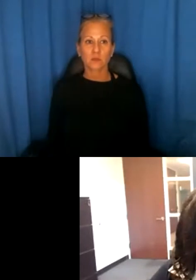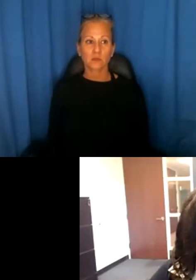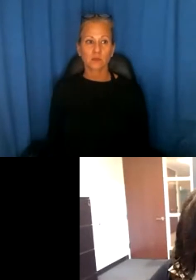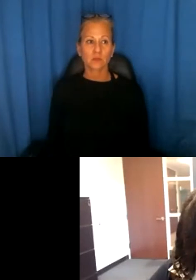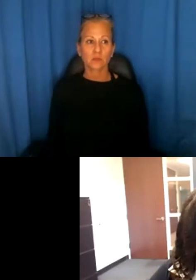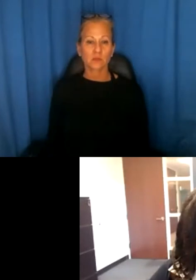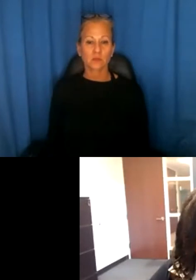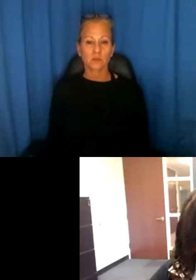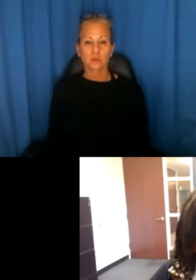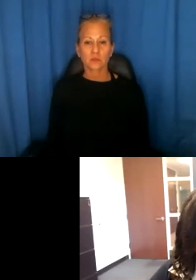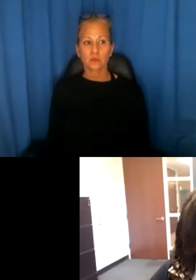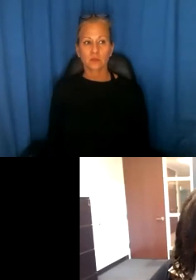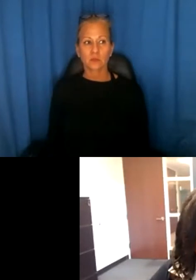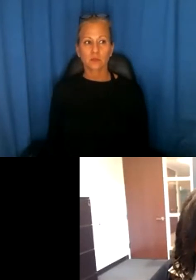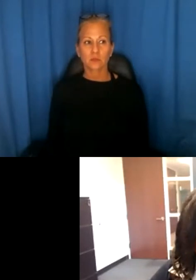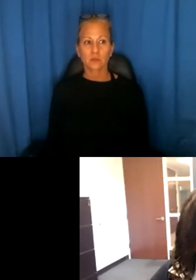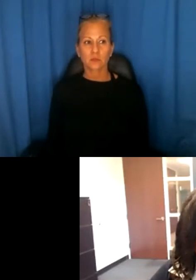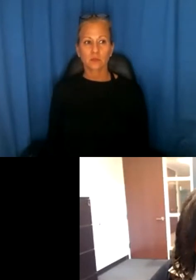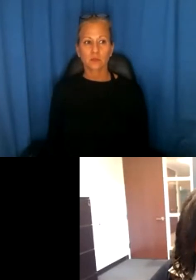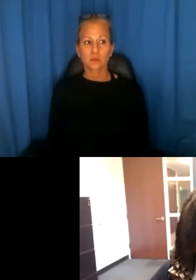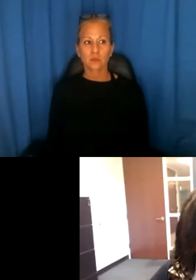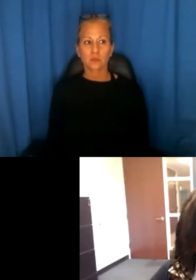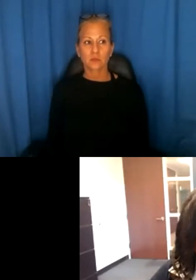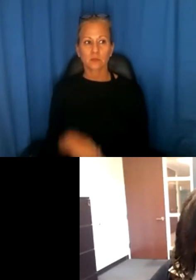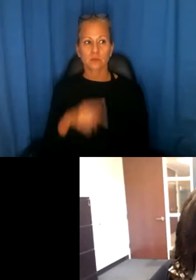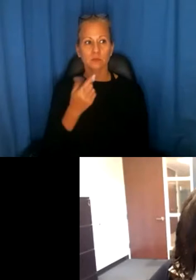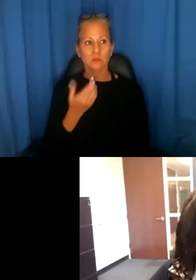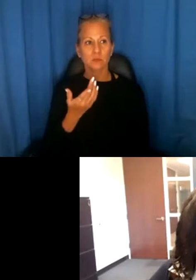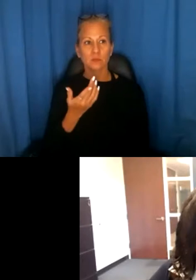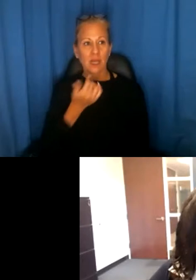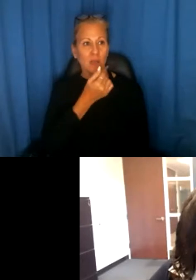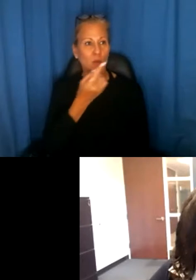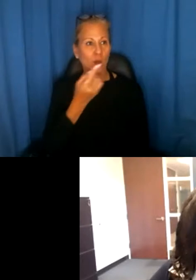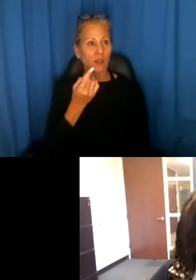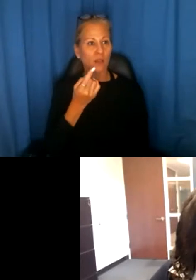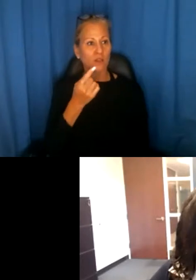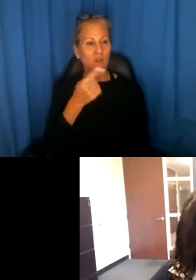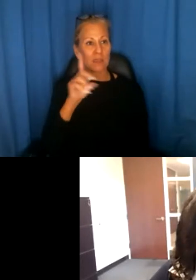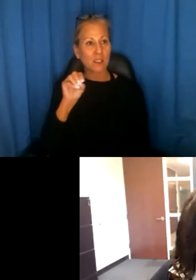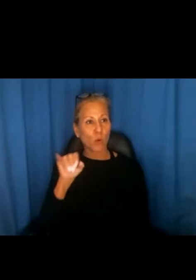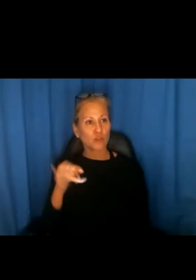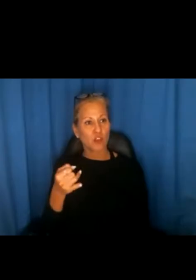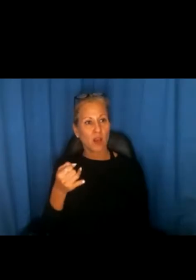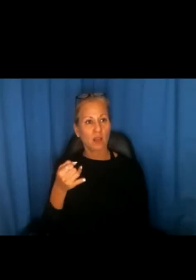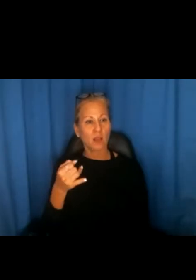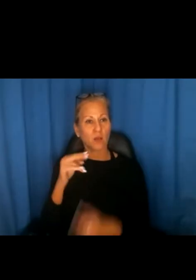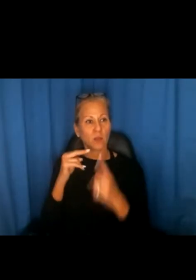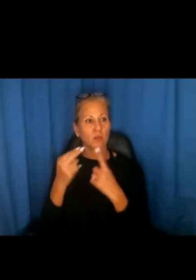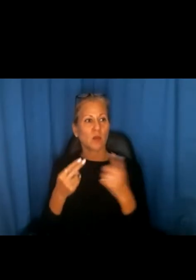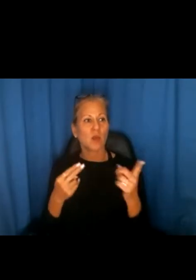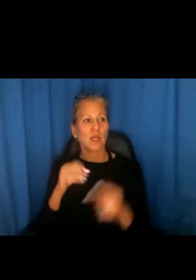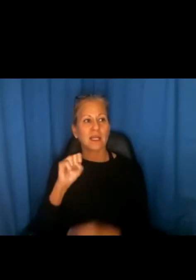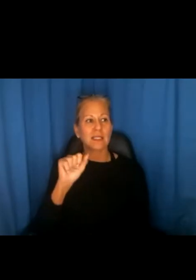if you've got any input on that about what you might be tracking or seeing from the DOJ perspectives? Well, we're not